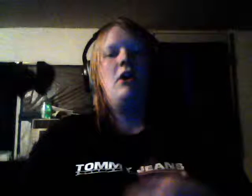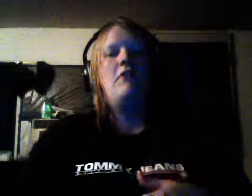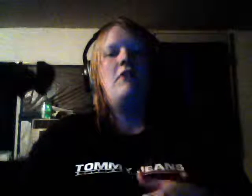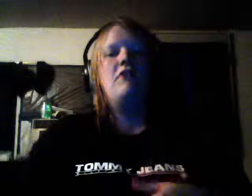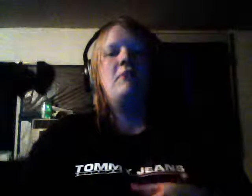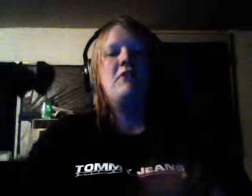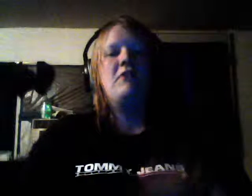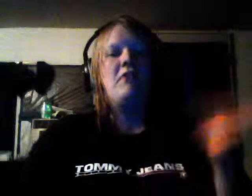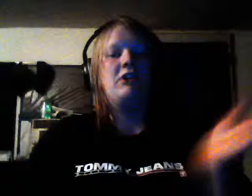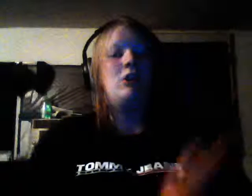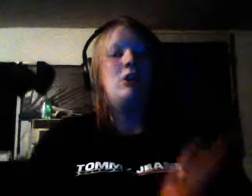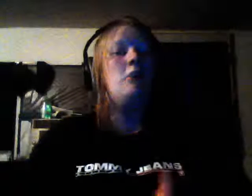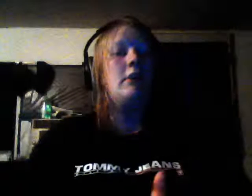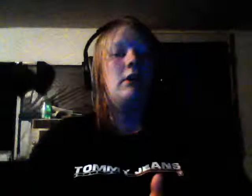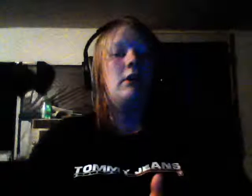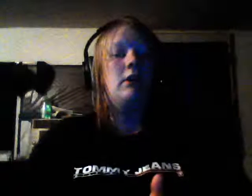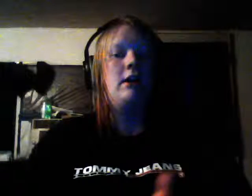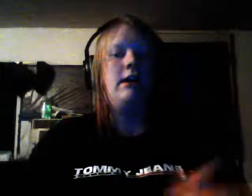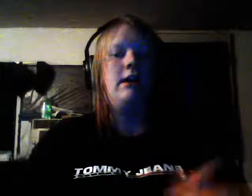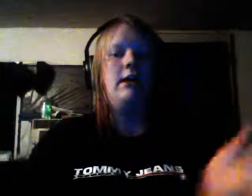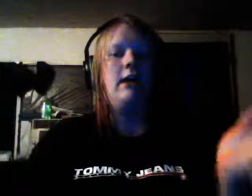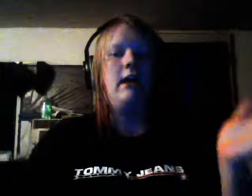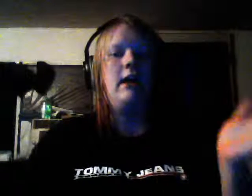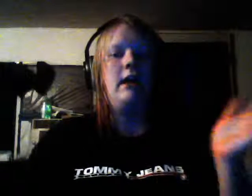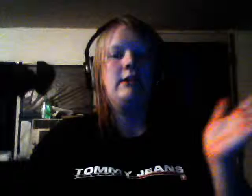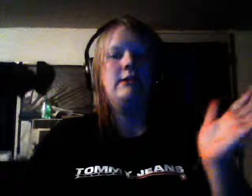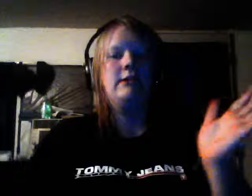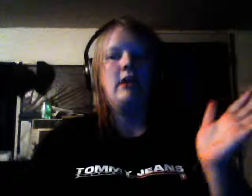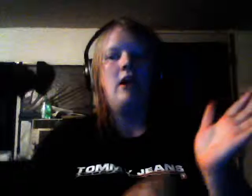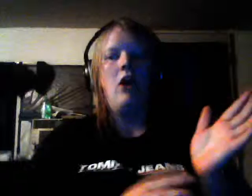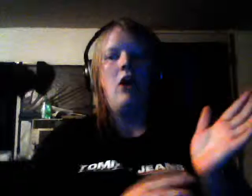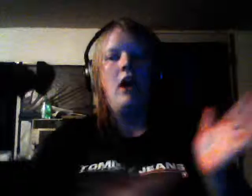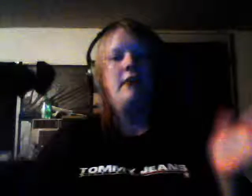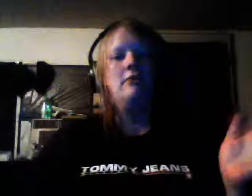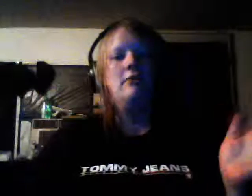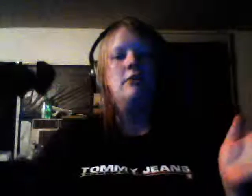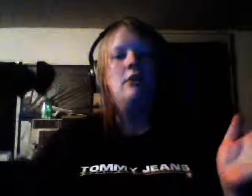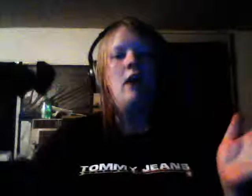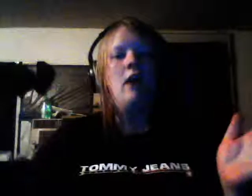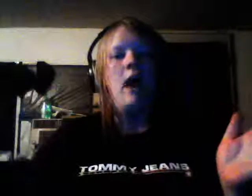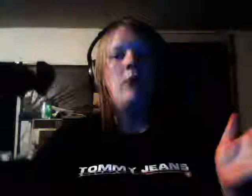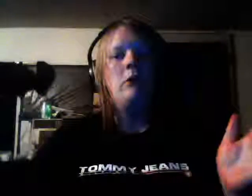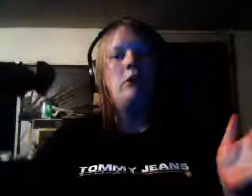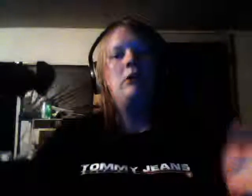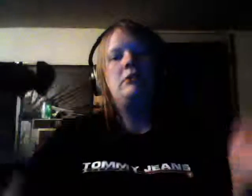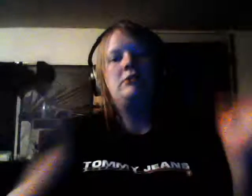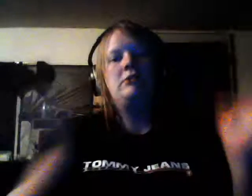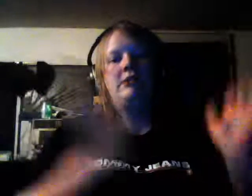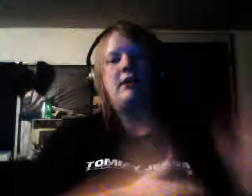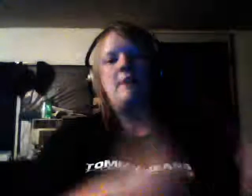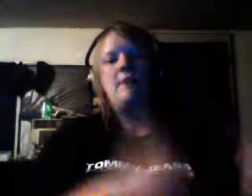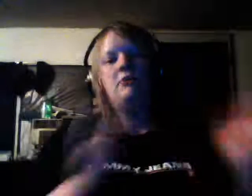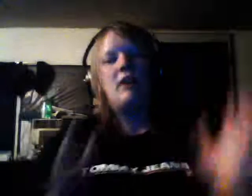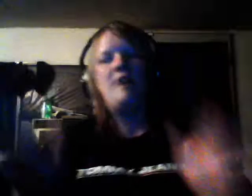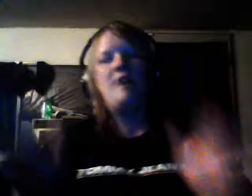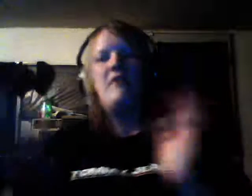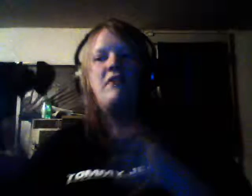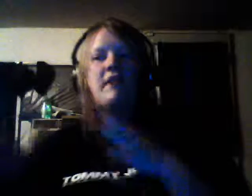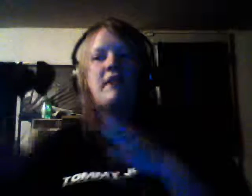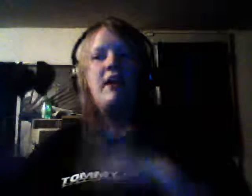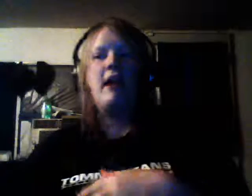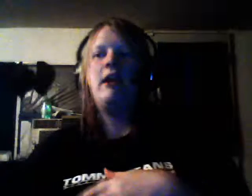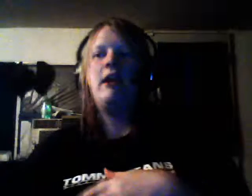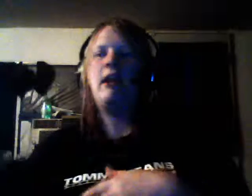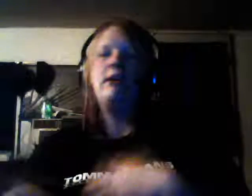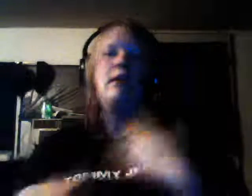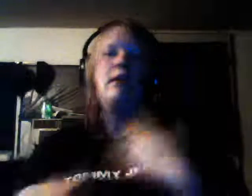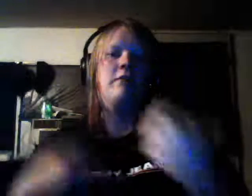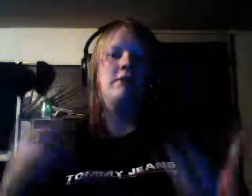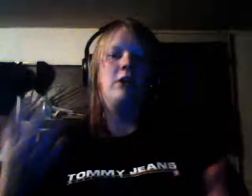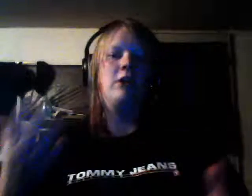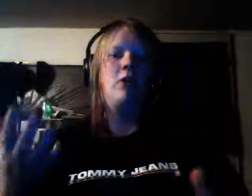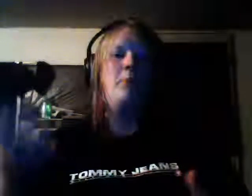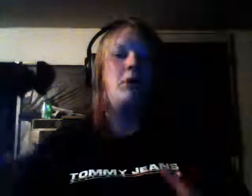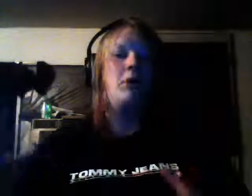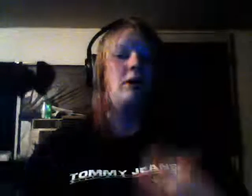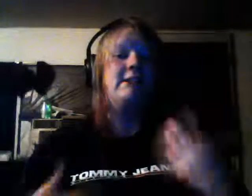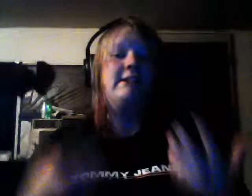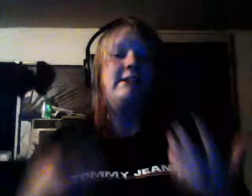for the month of October and uh on I will start keeping track of everything again and so book hauls and stuff